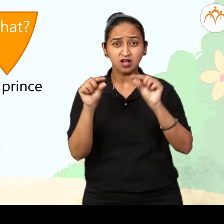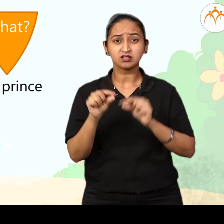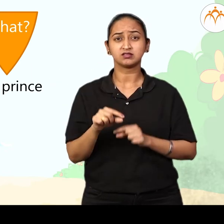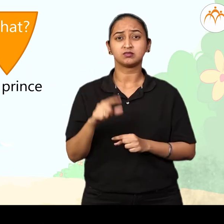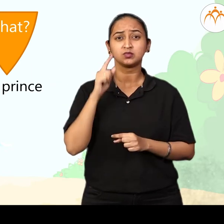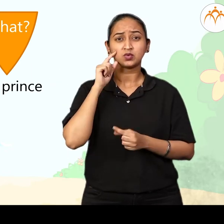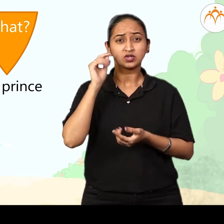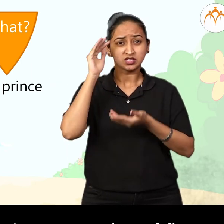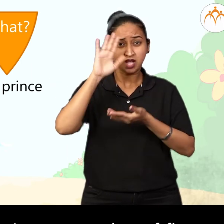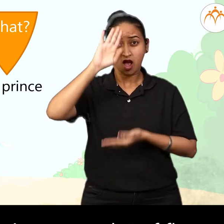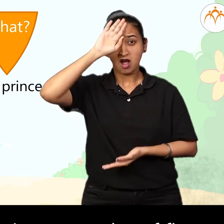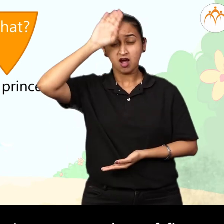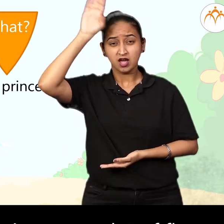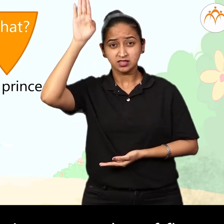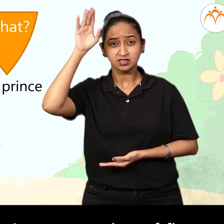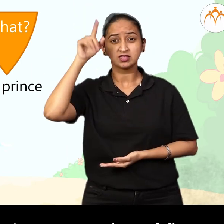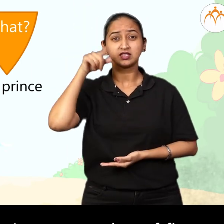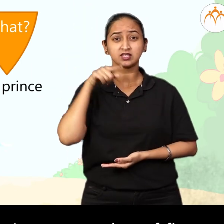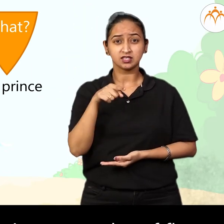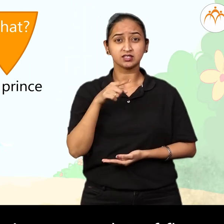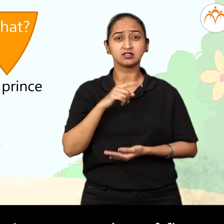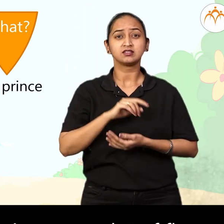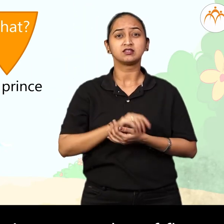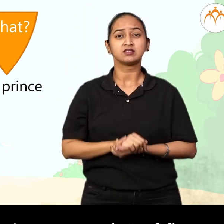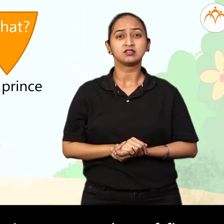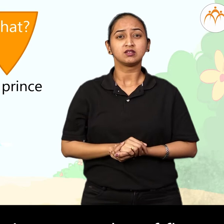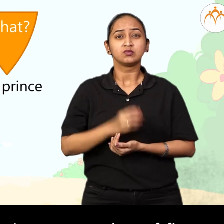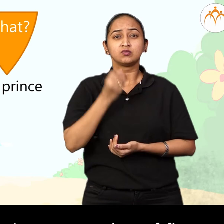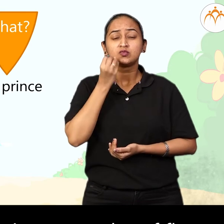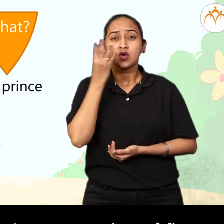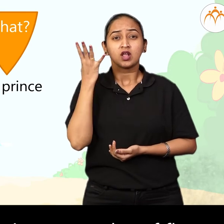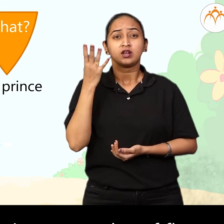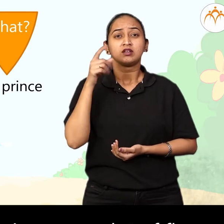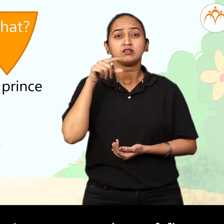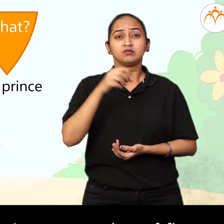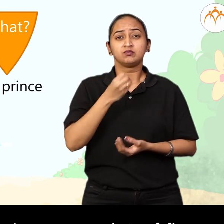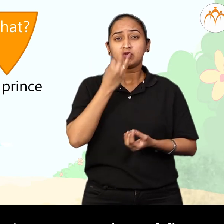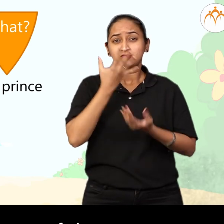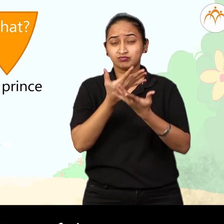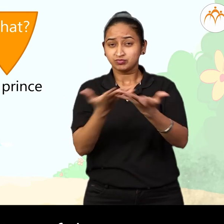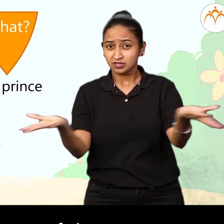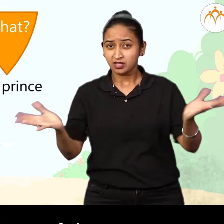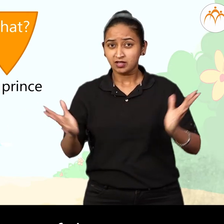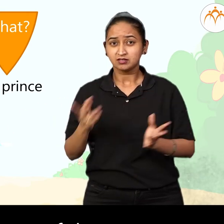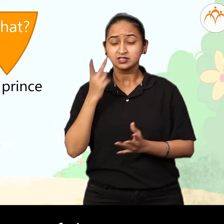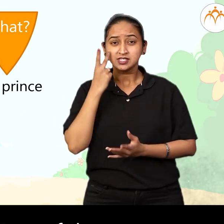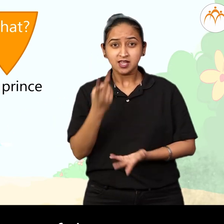Early in the morning, the prince saw a lot of flowers scattered at the bottom of